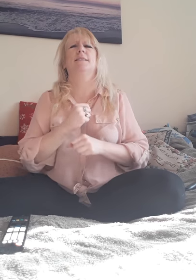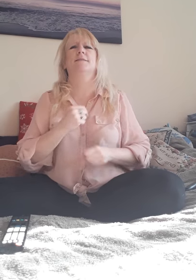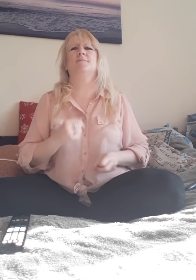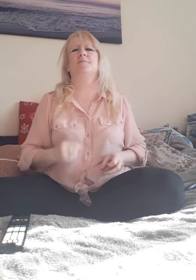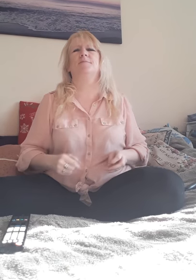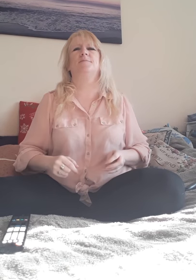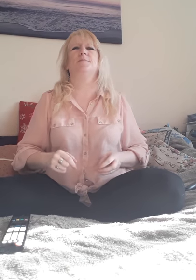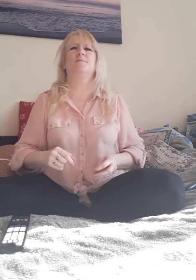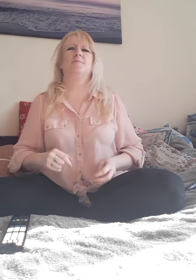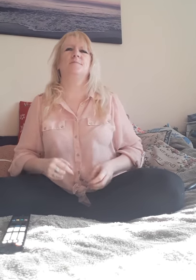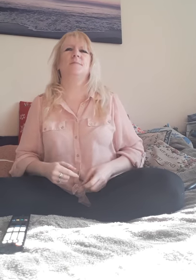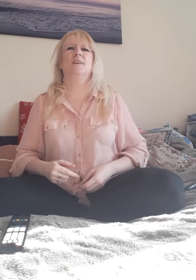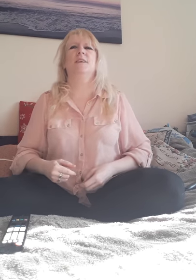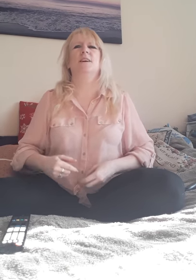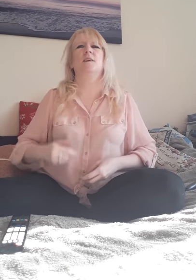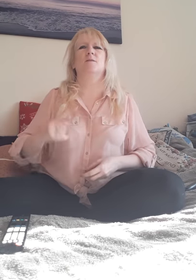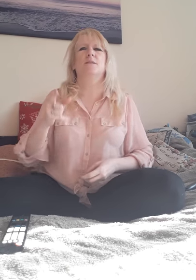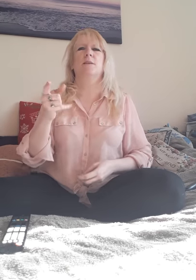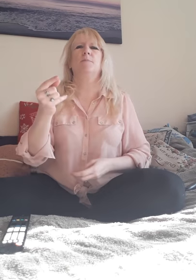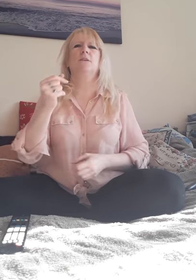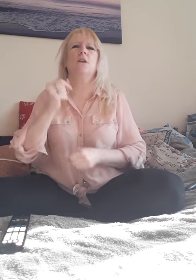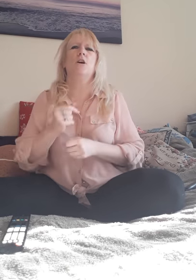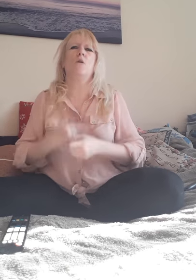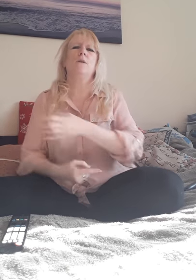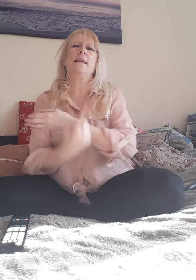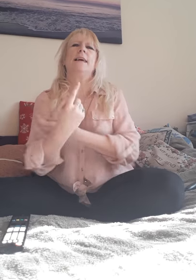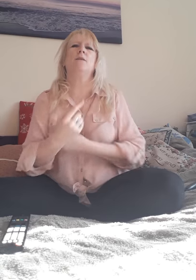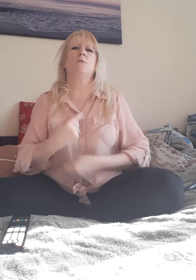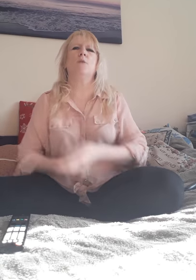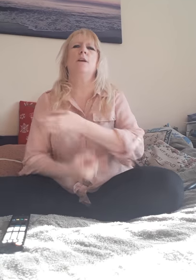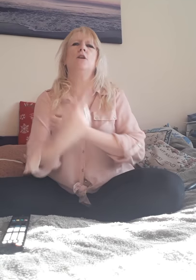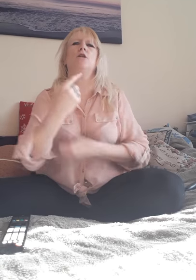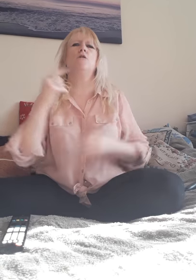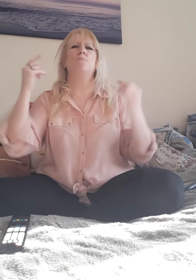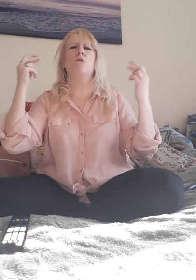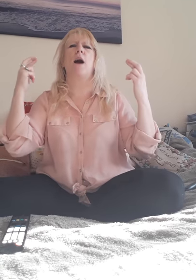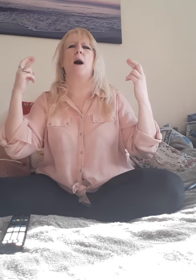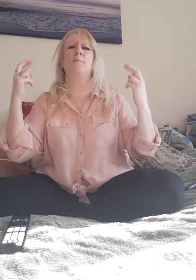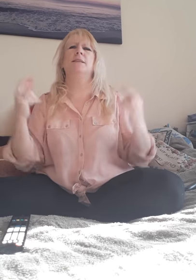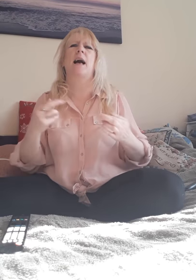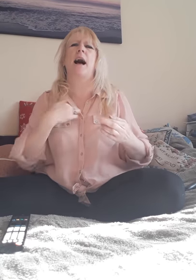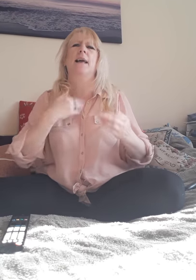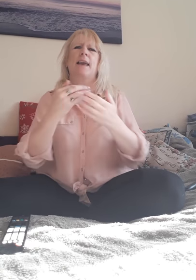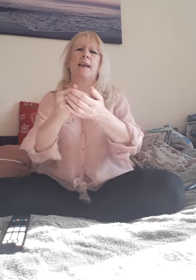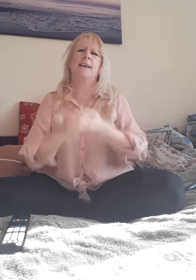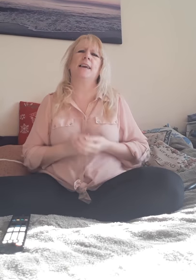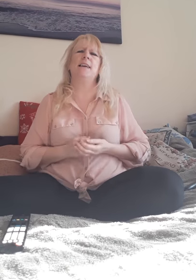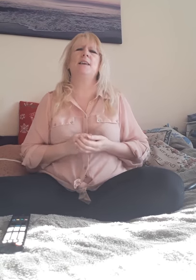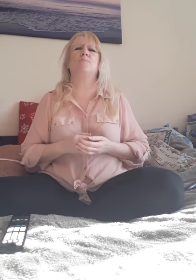but just one and only will you love us I can keep.